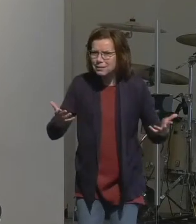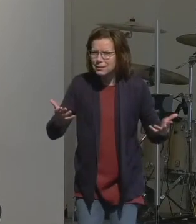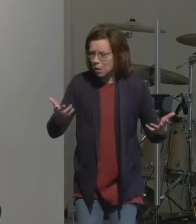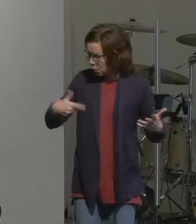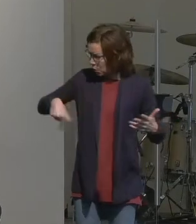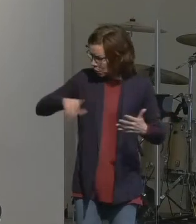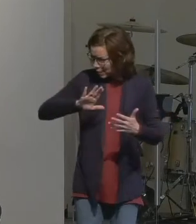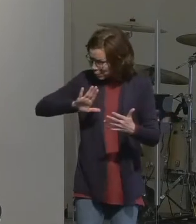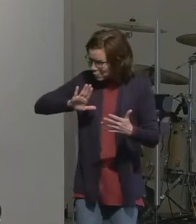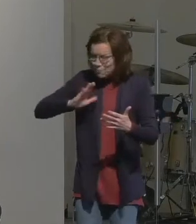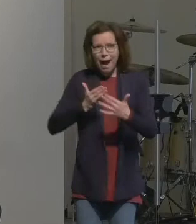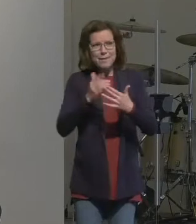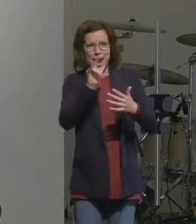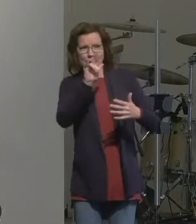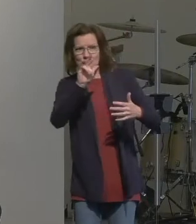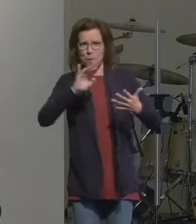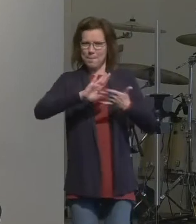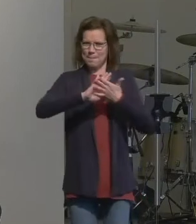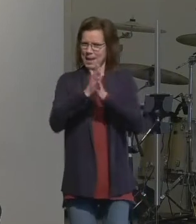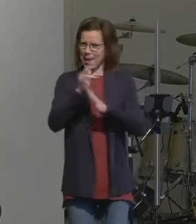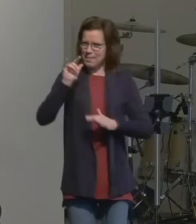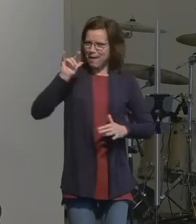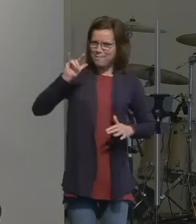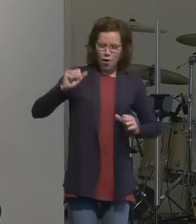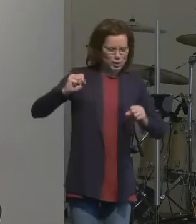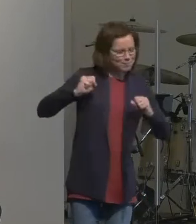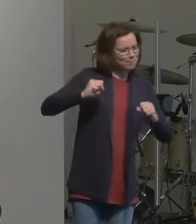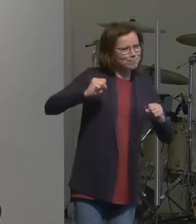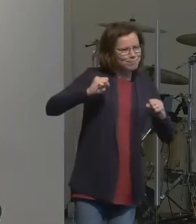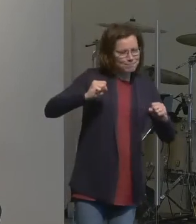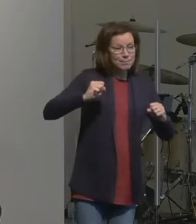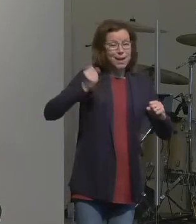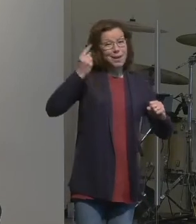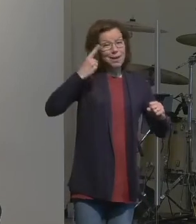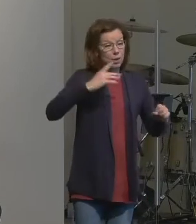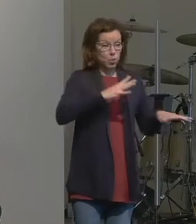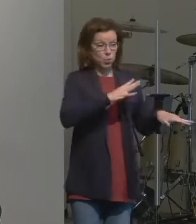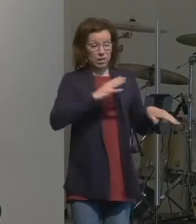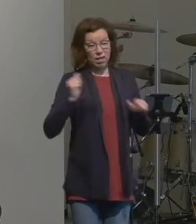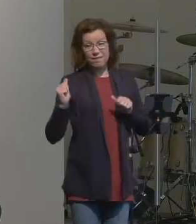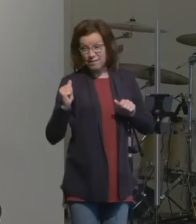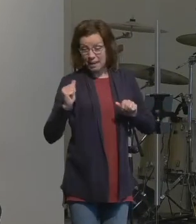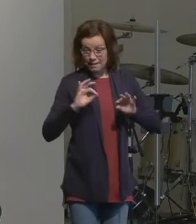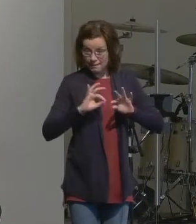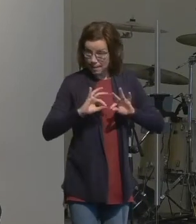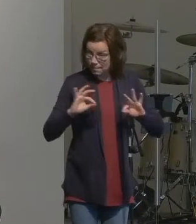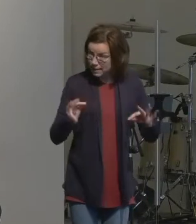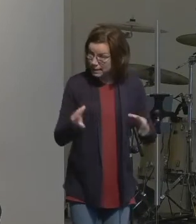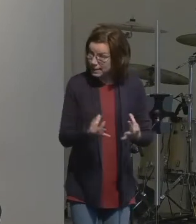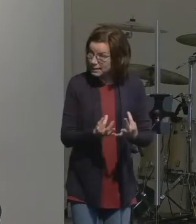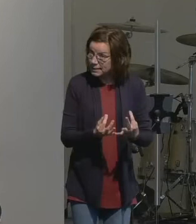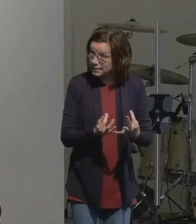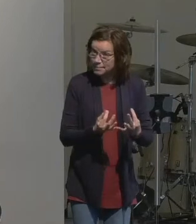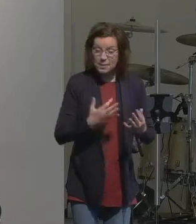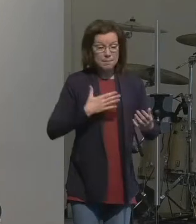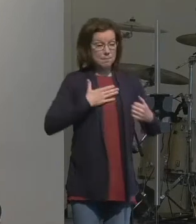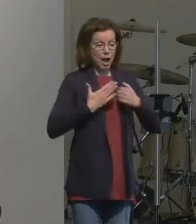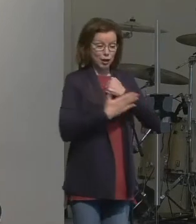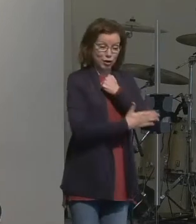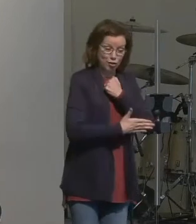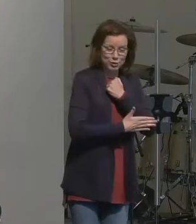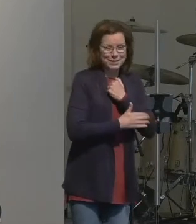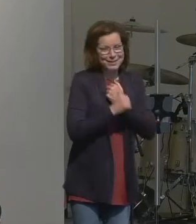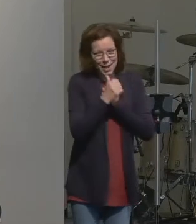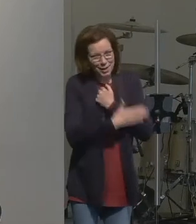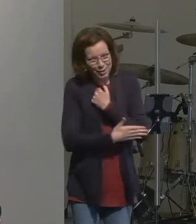airmen. But we had to step away from our families for some of us what felt like our country was really just our